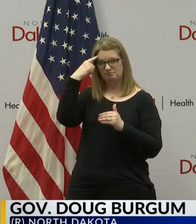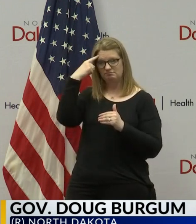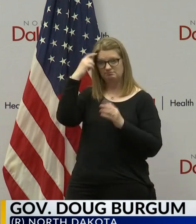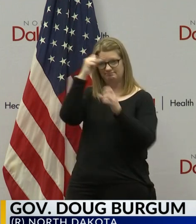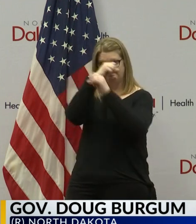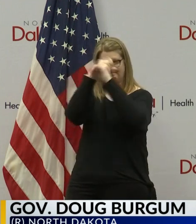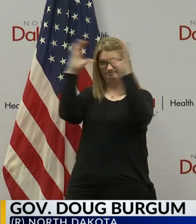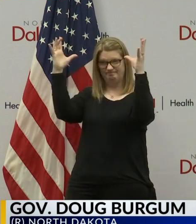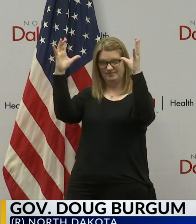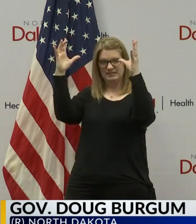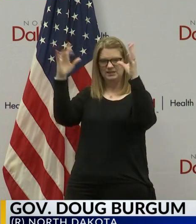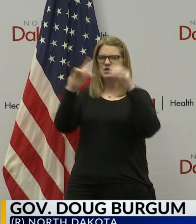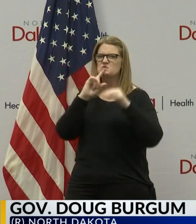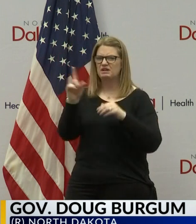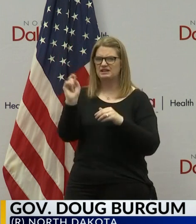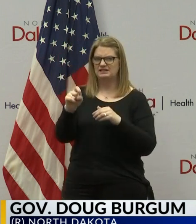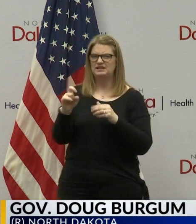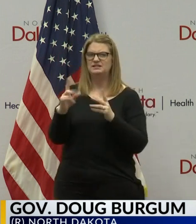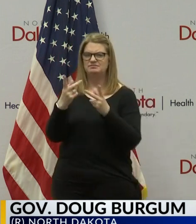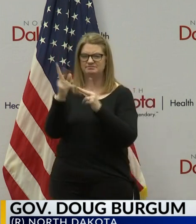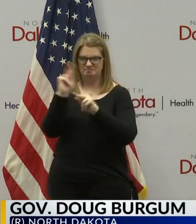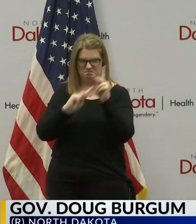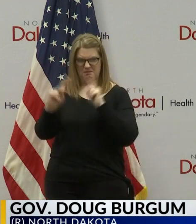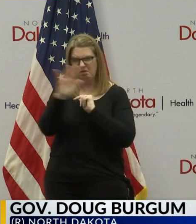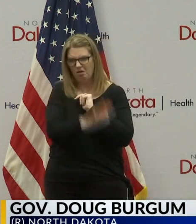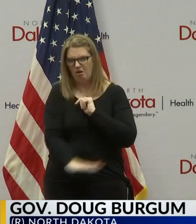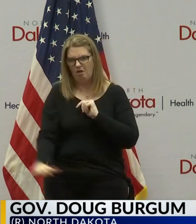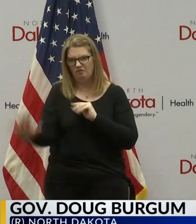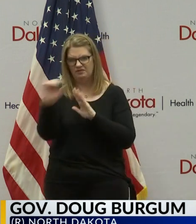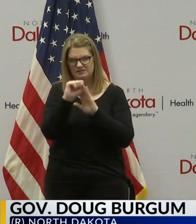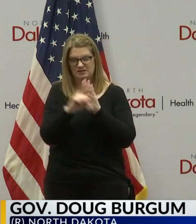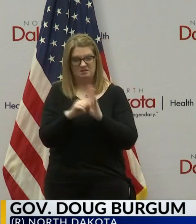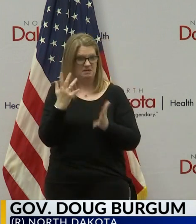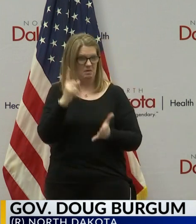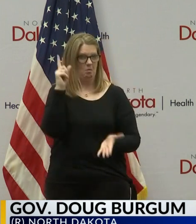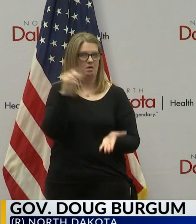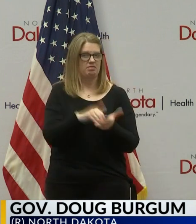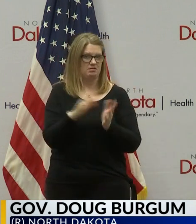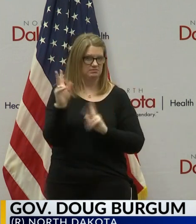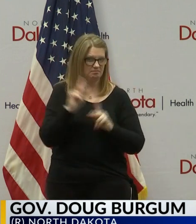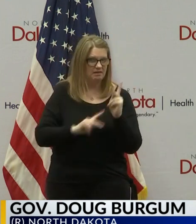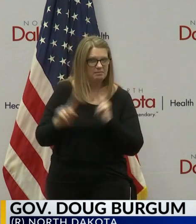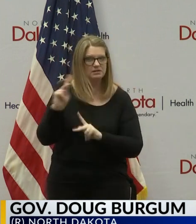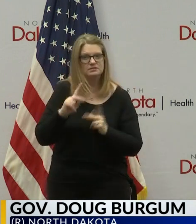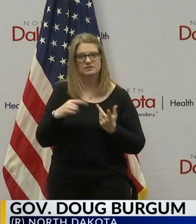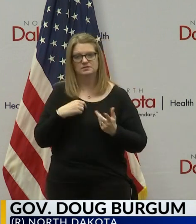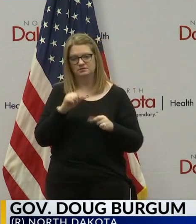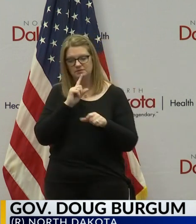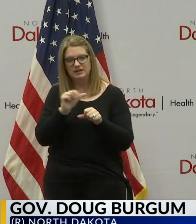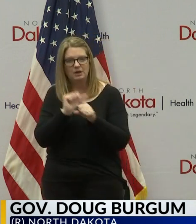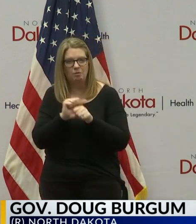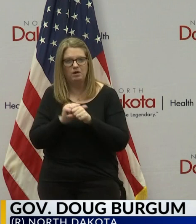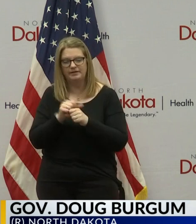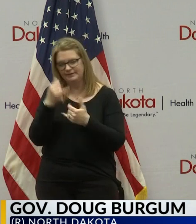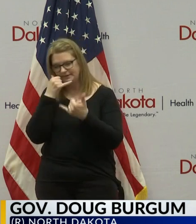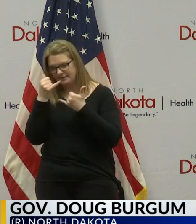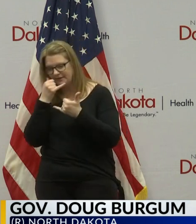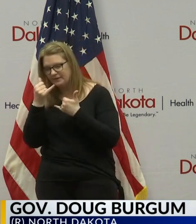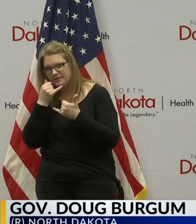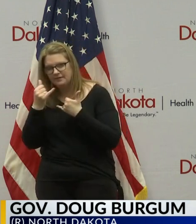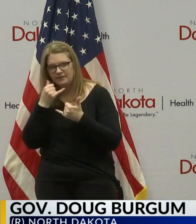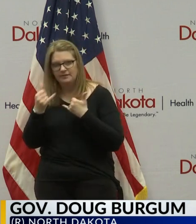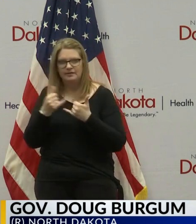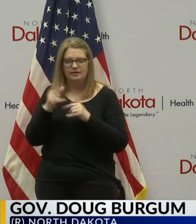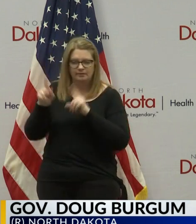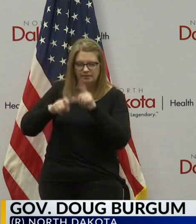units all over the state and maybe it's, you know, maybe it's a thousand people by the time we get done that are working on this because you'd want to have them to be able